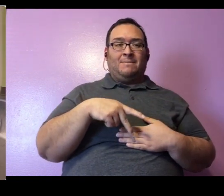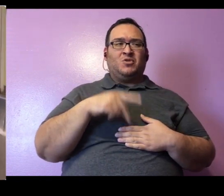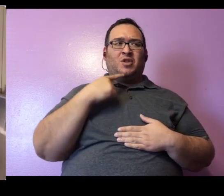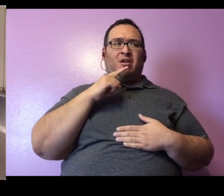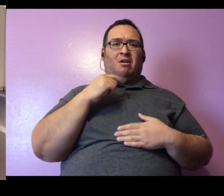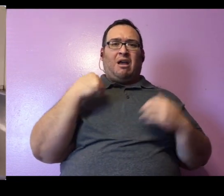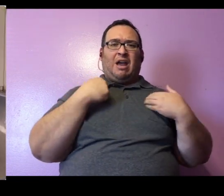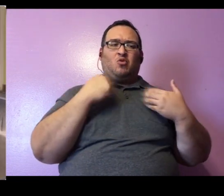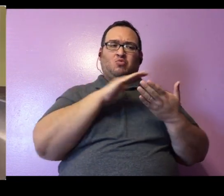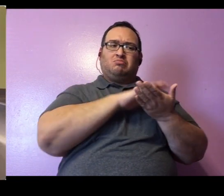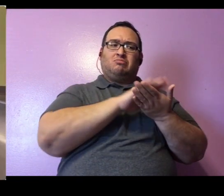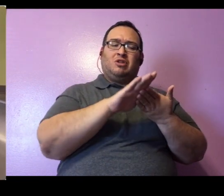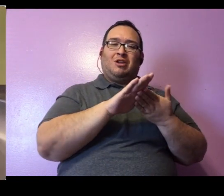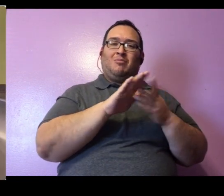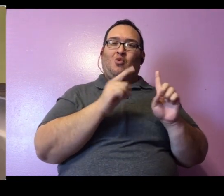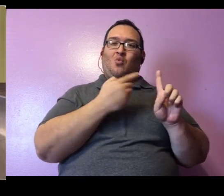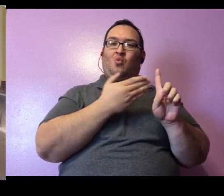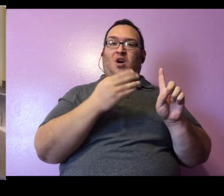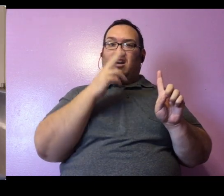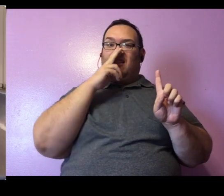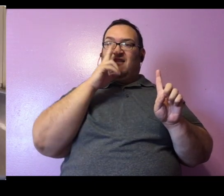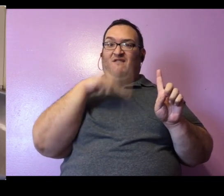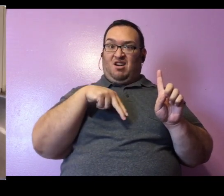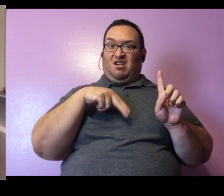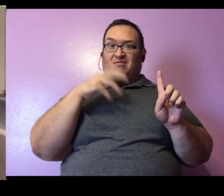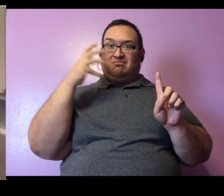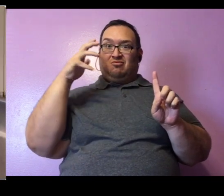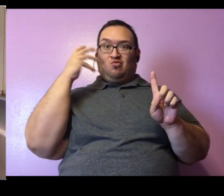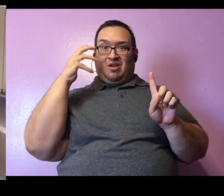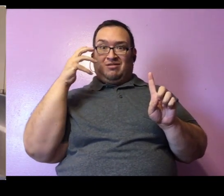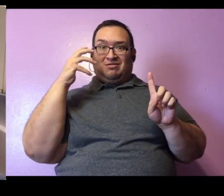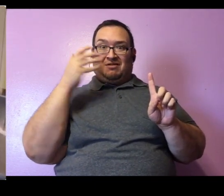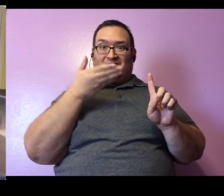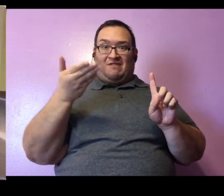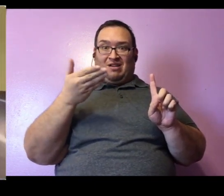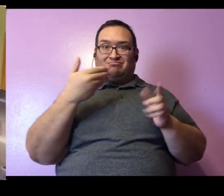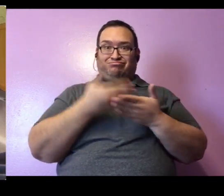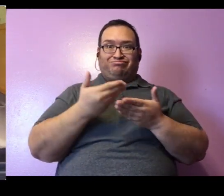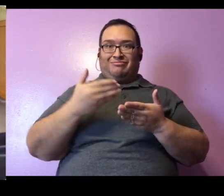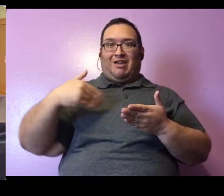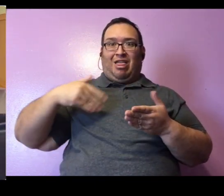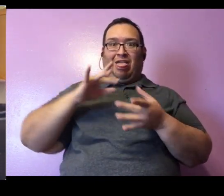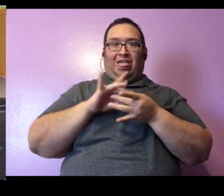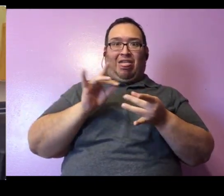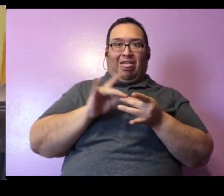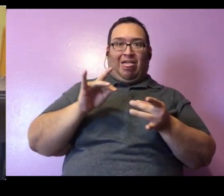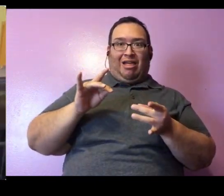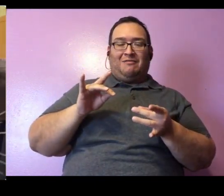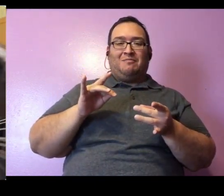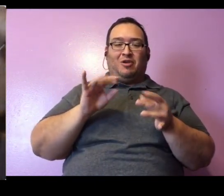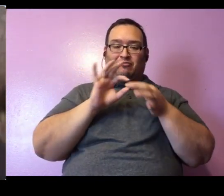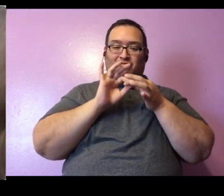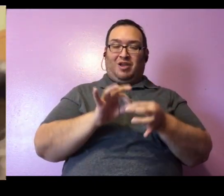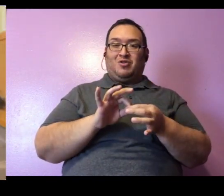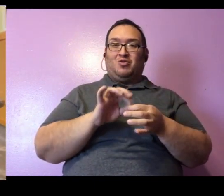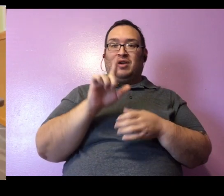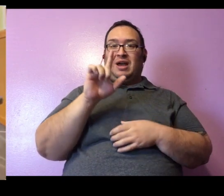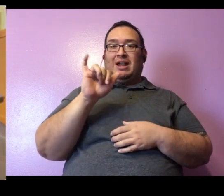clean animals. But one fun, crazy, crazy fact that I can't believe we haven't mentioned yet that has to do with that litter box,